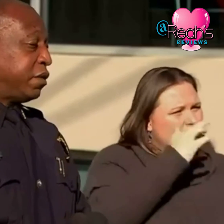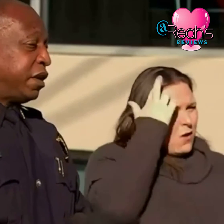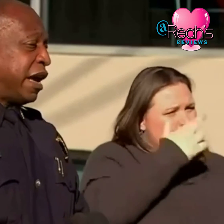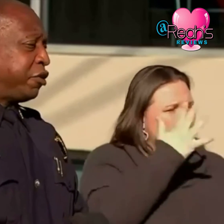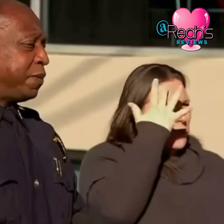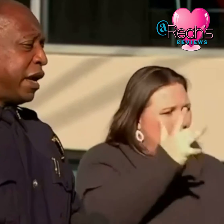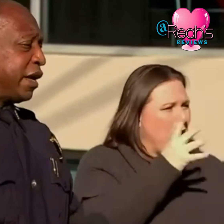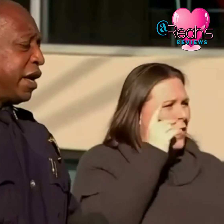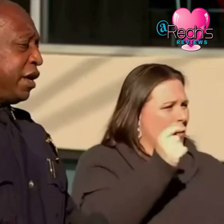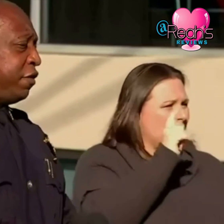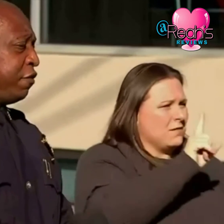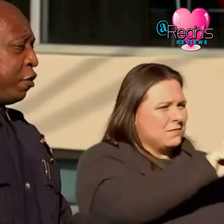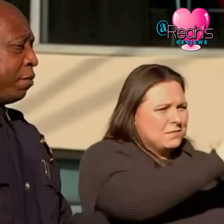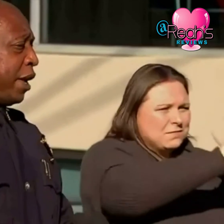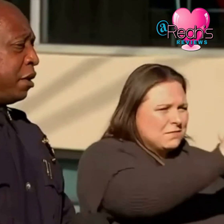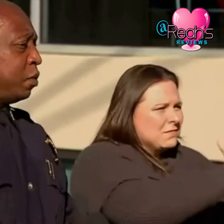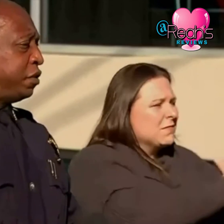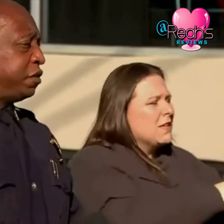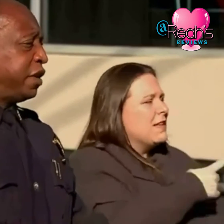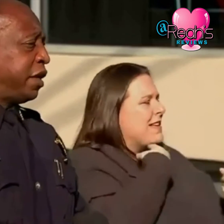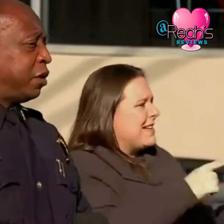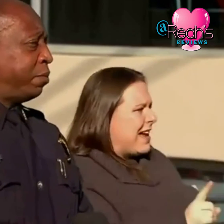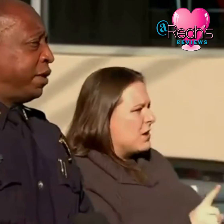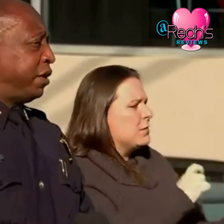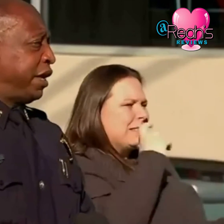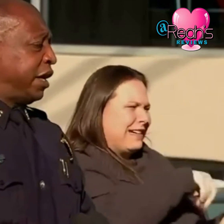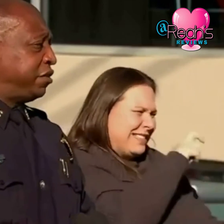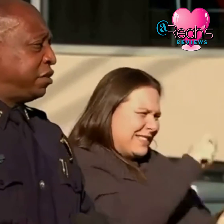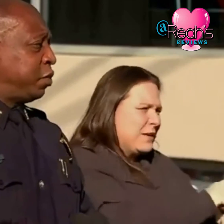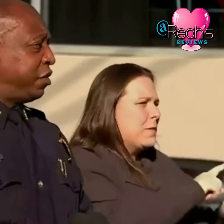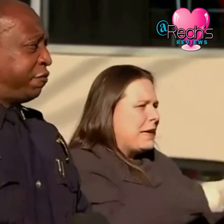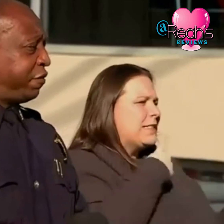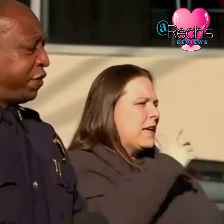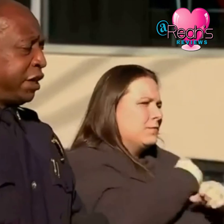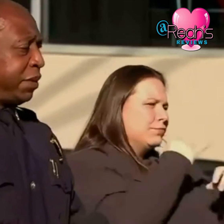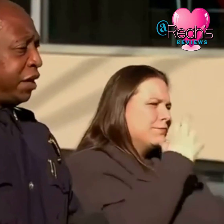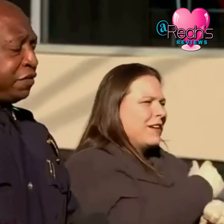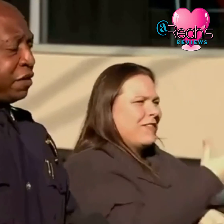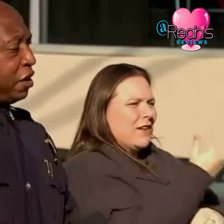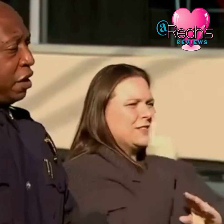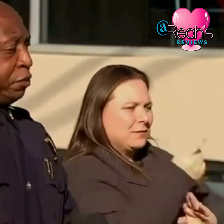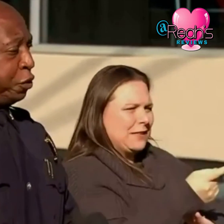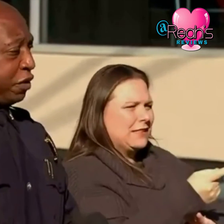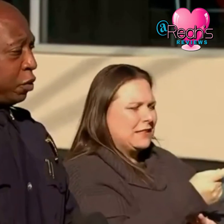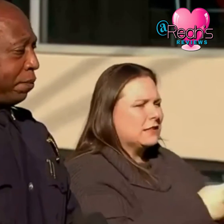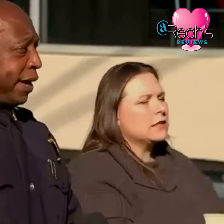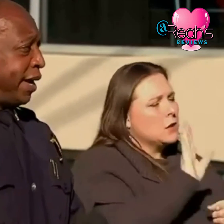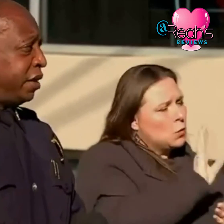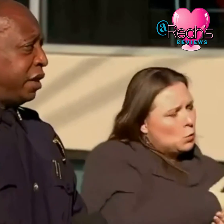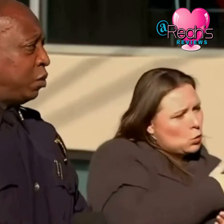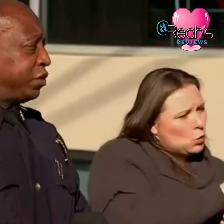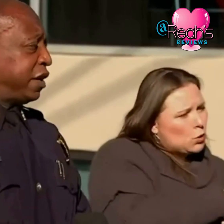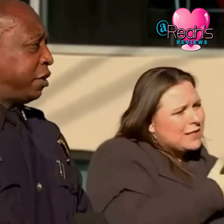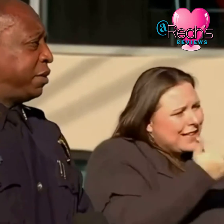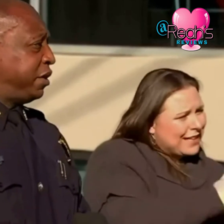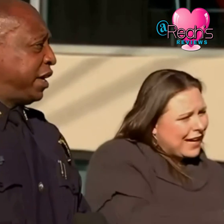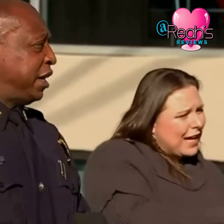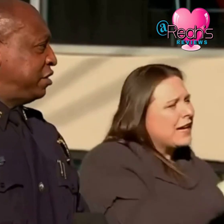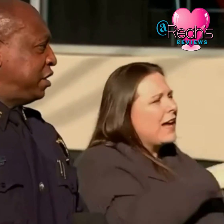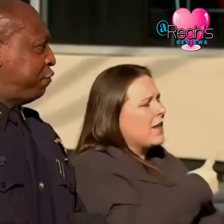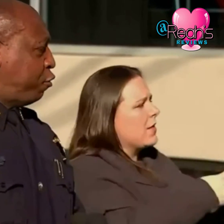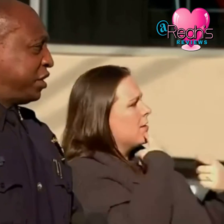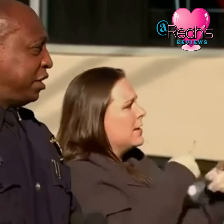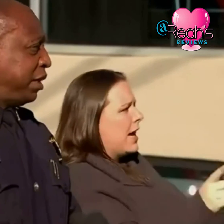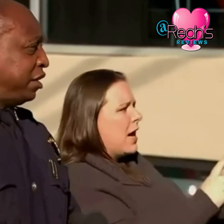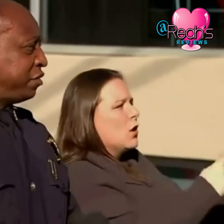the announcement i can't give you verbatim was just saying there would be a detonation within 15 minutes music would play and then it would say there'd be a